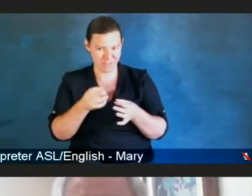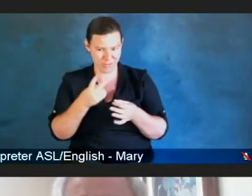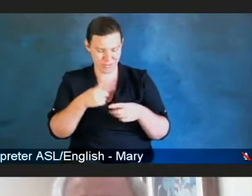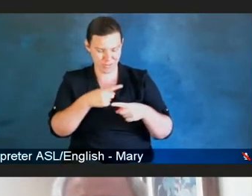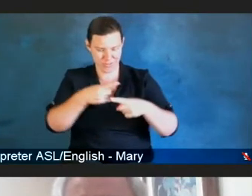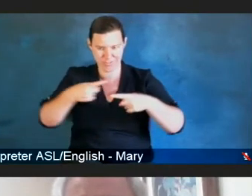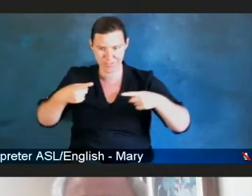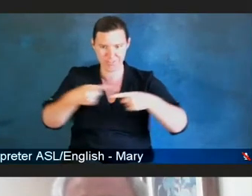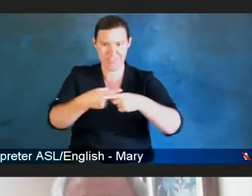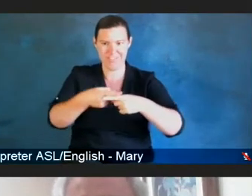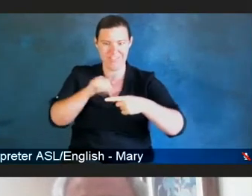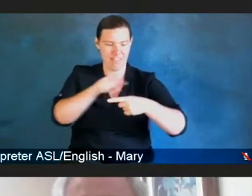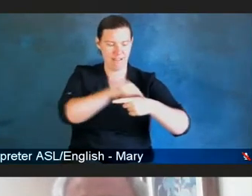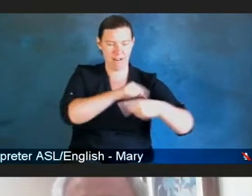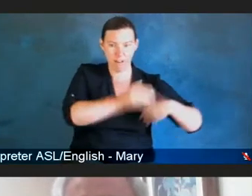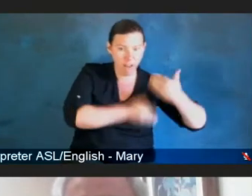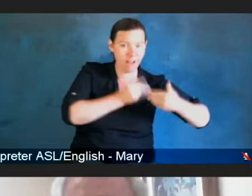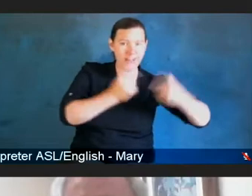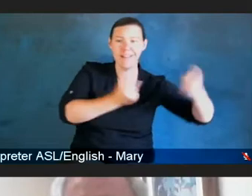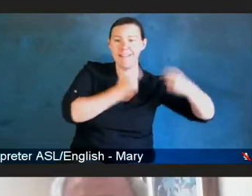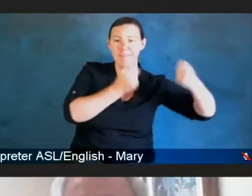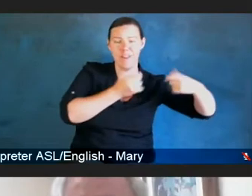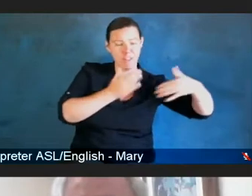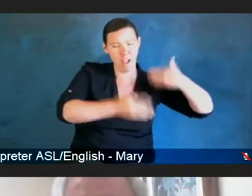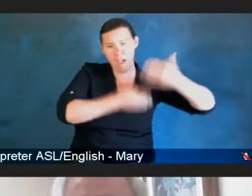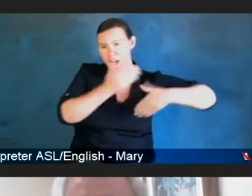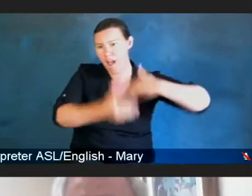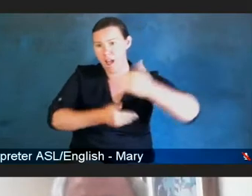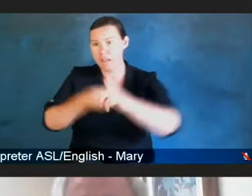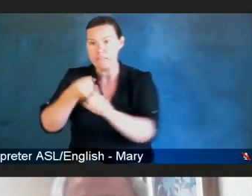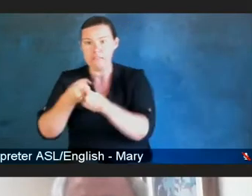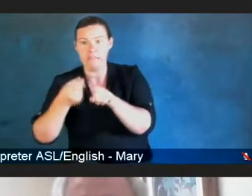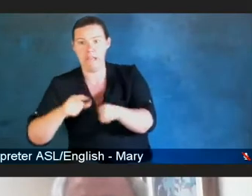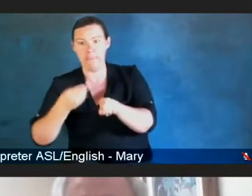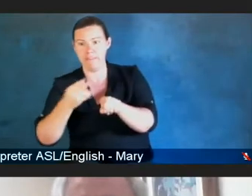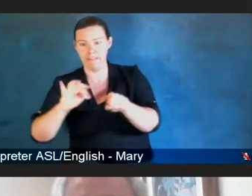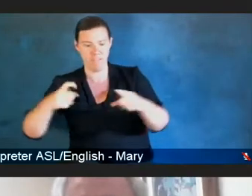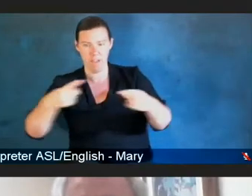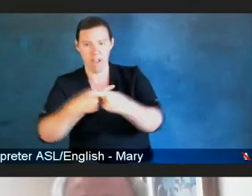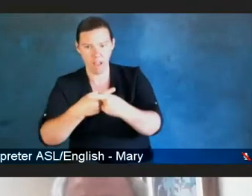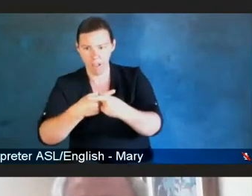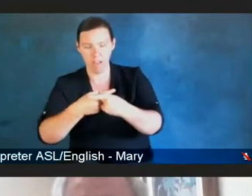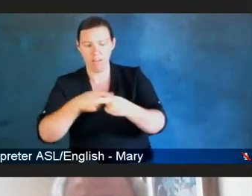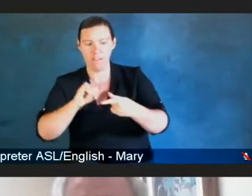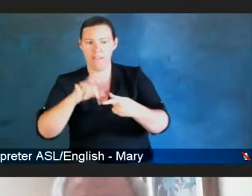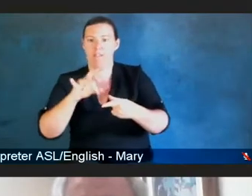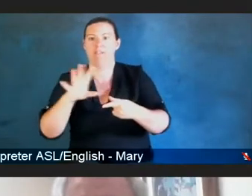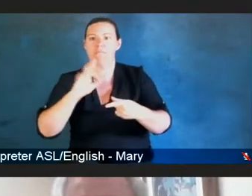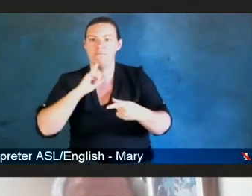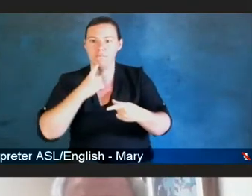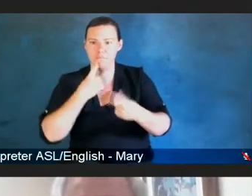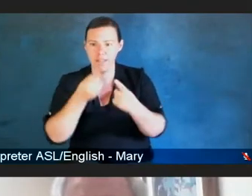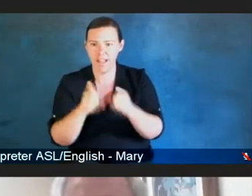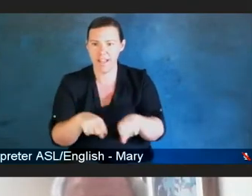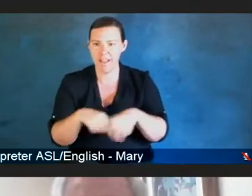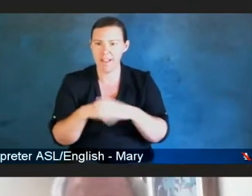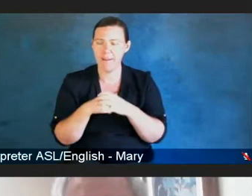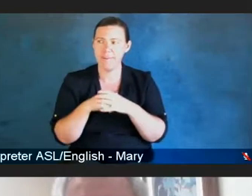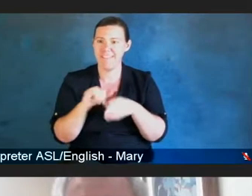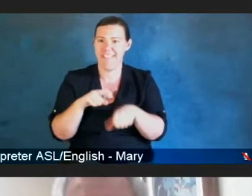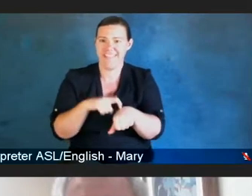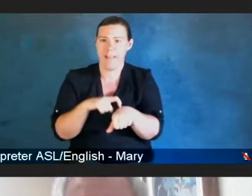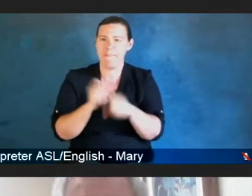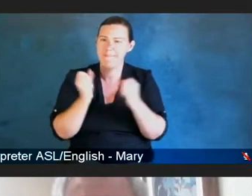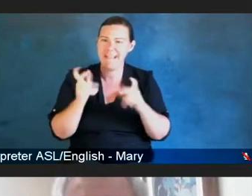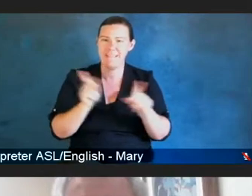absolutely critical in the experience of so many of the people who dealt with AIDS early in that time. I think that